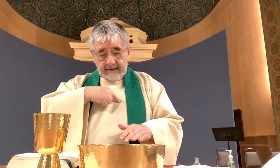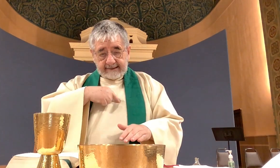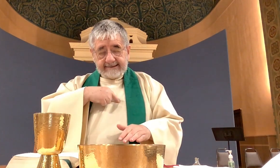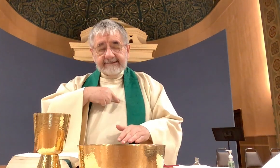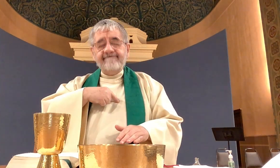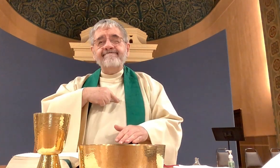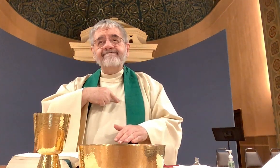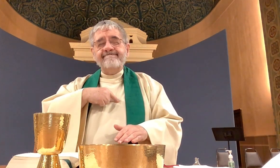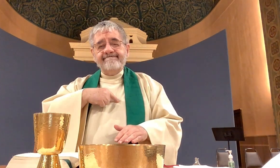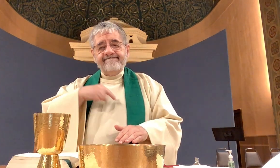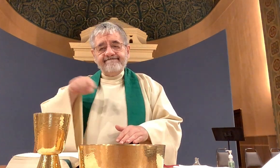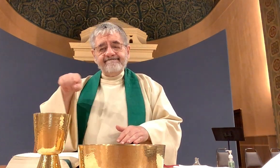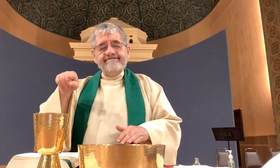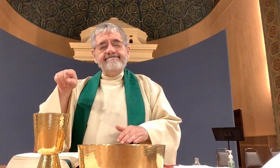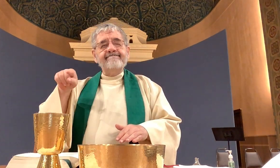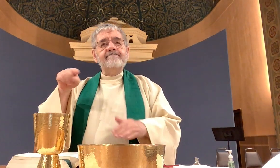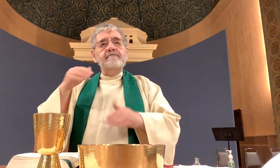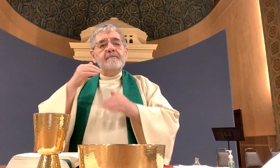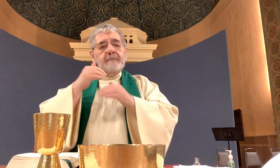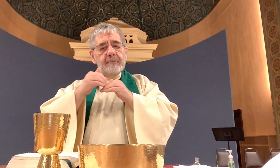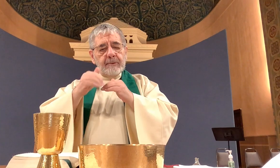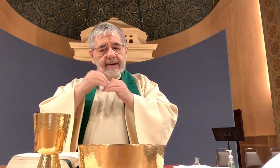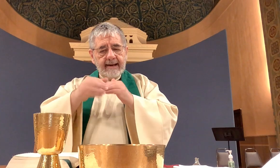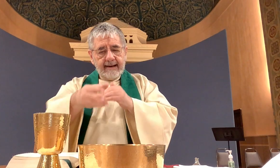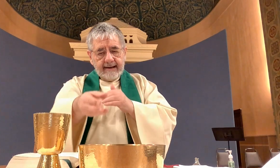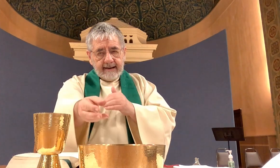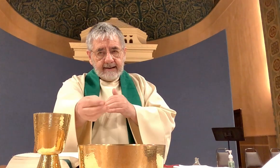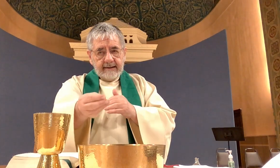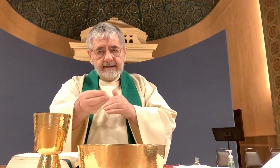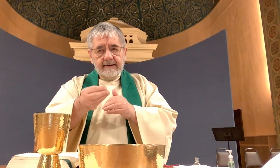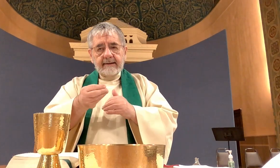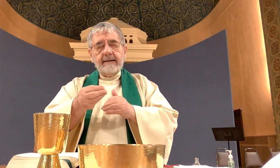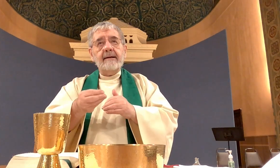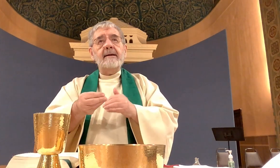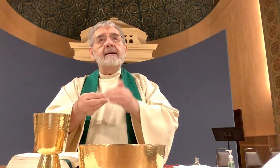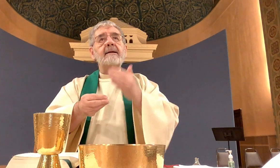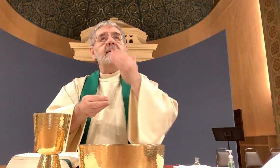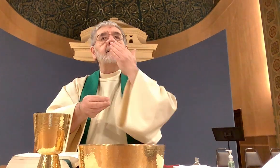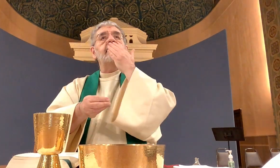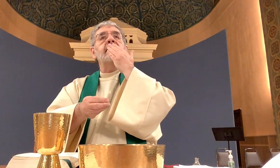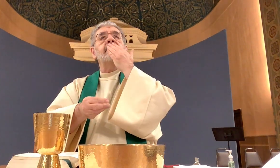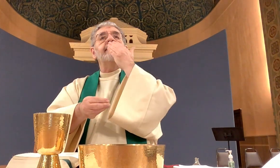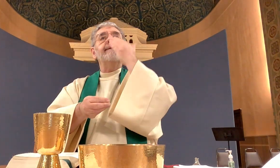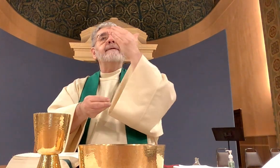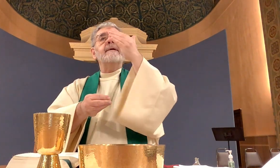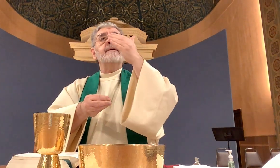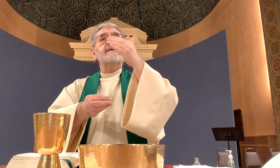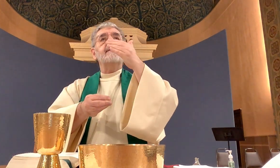he first took the bread and giving thanks broke it